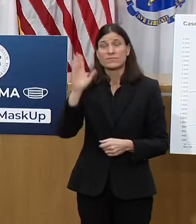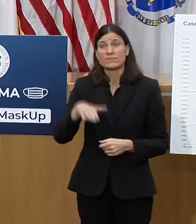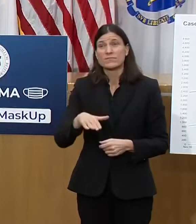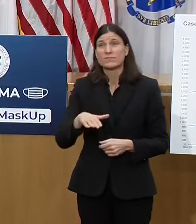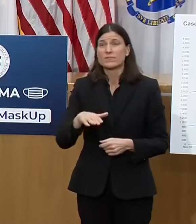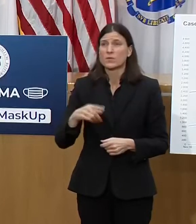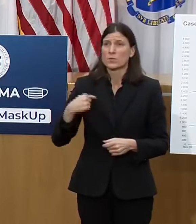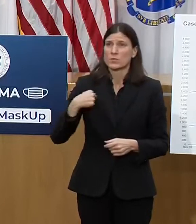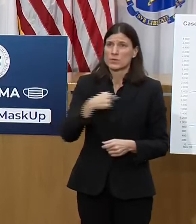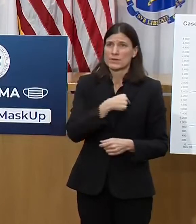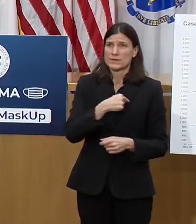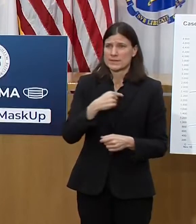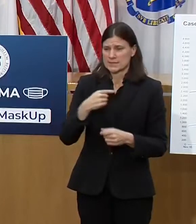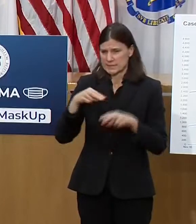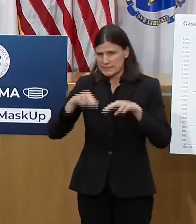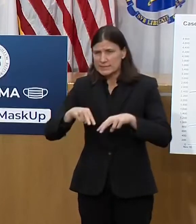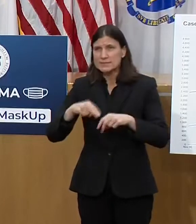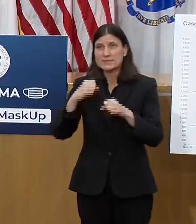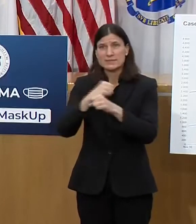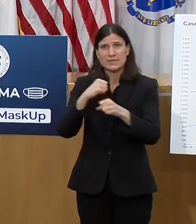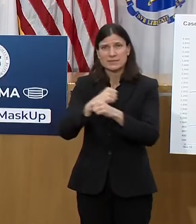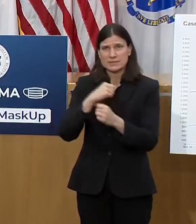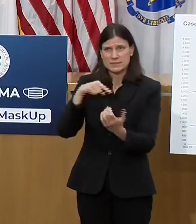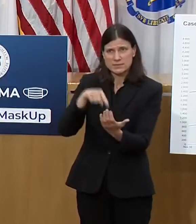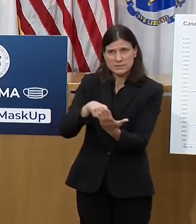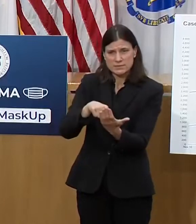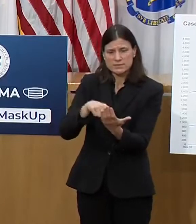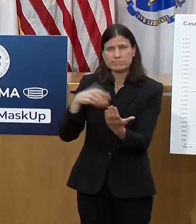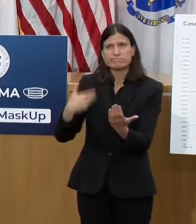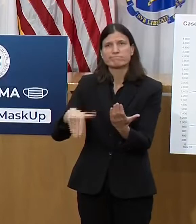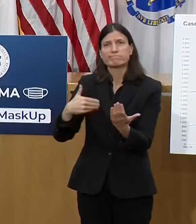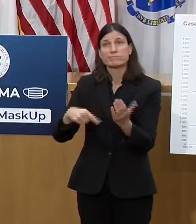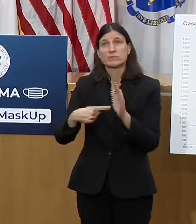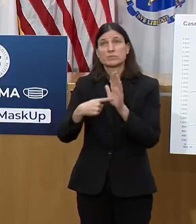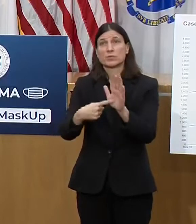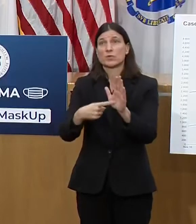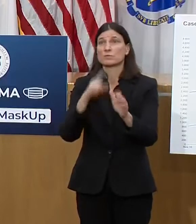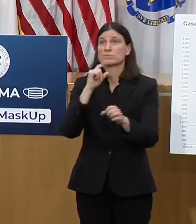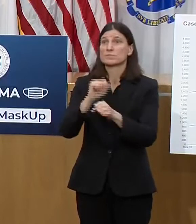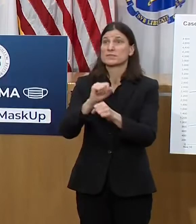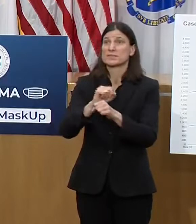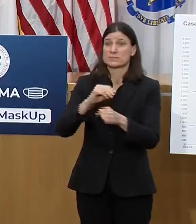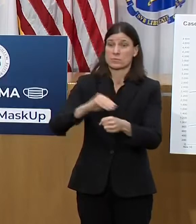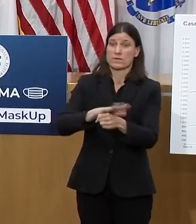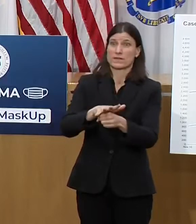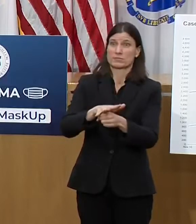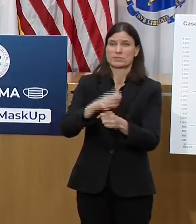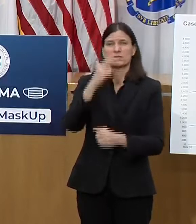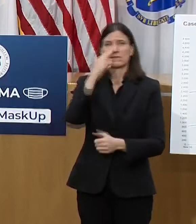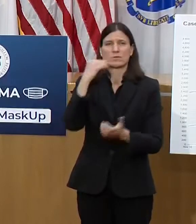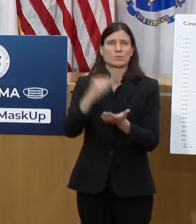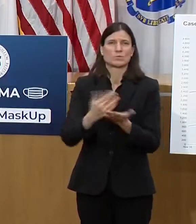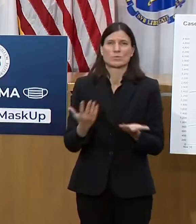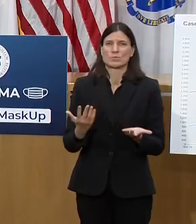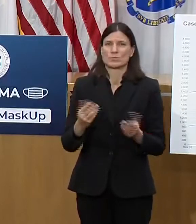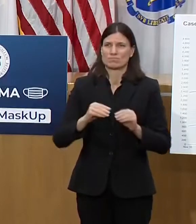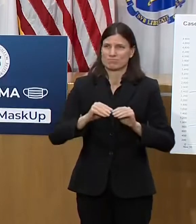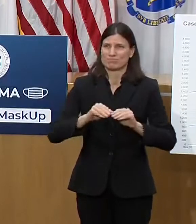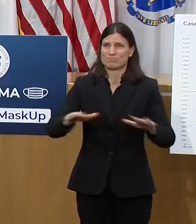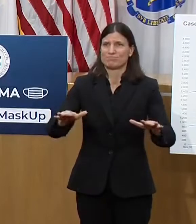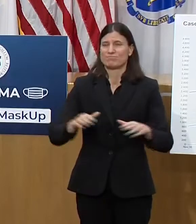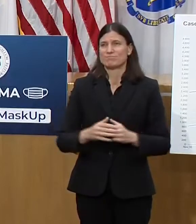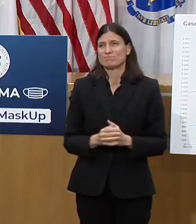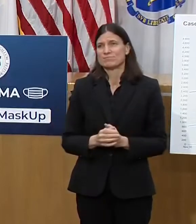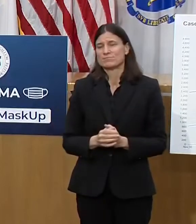to how COVID-19 moves. It doesn't stop. Many people